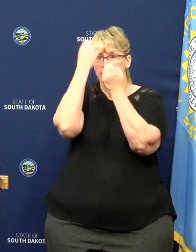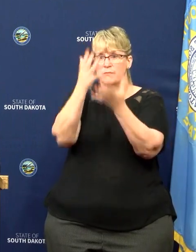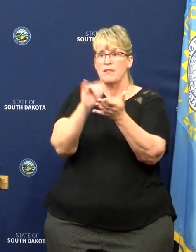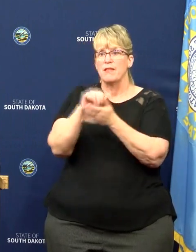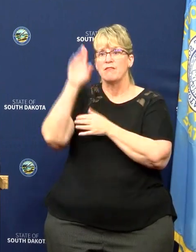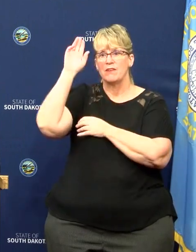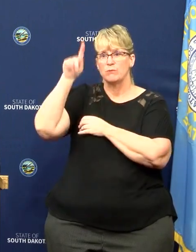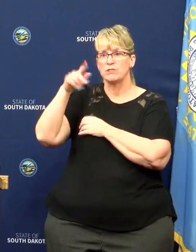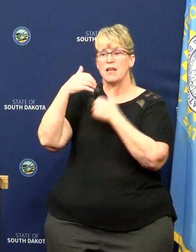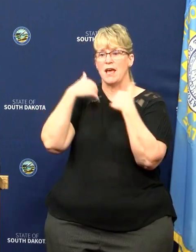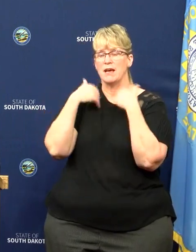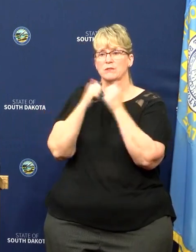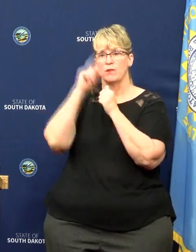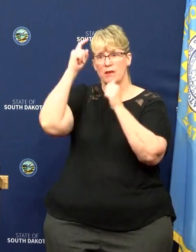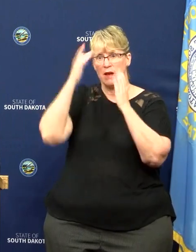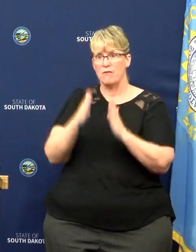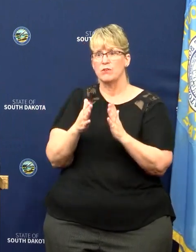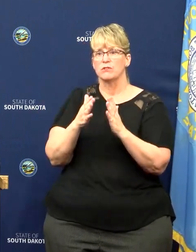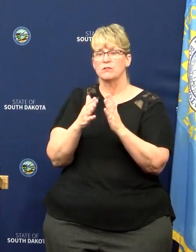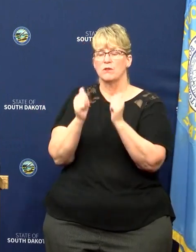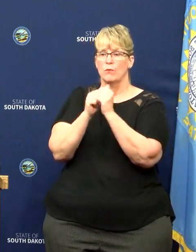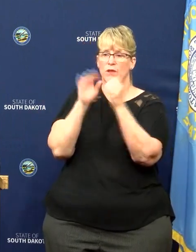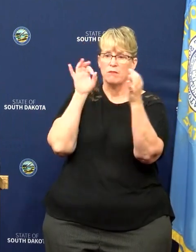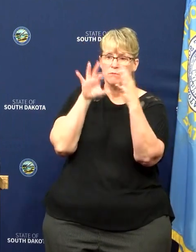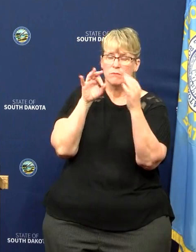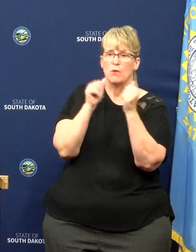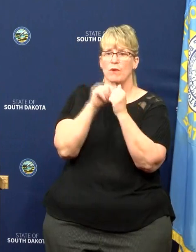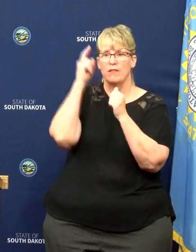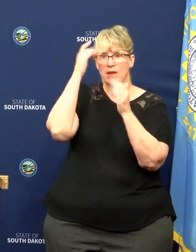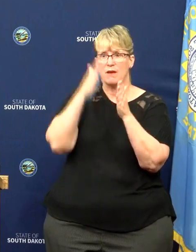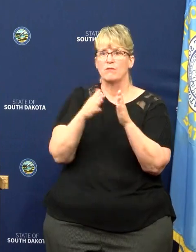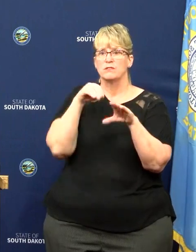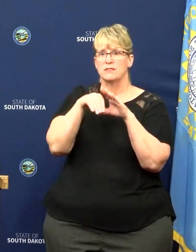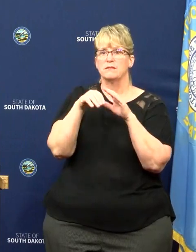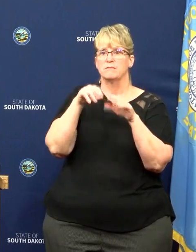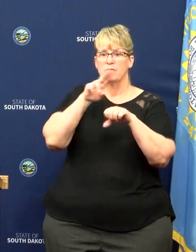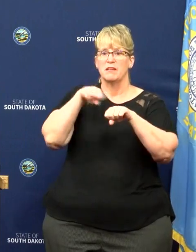the vice president holds with governors with input from governors across the nation.